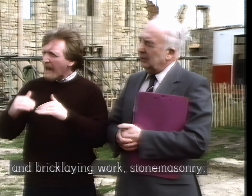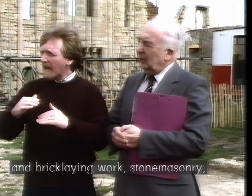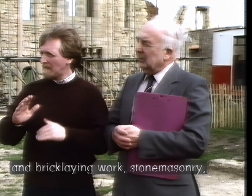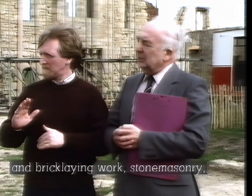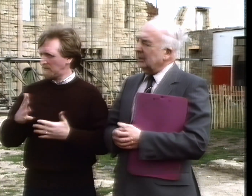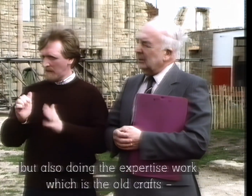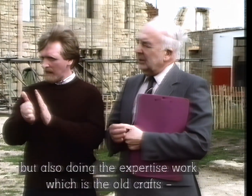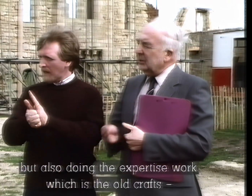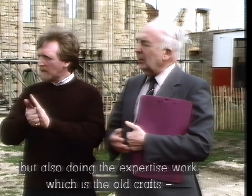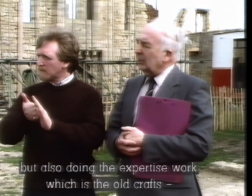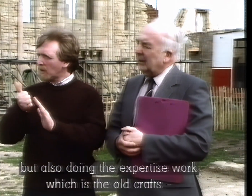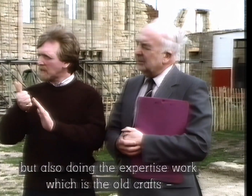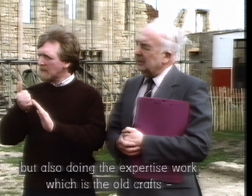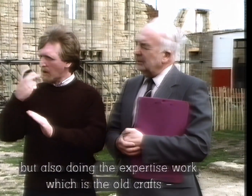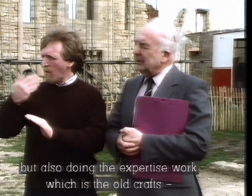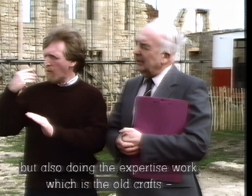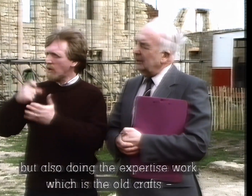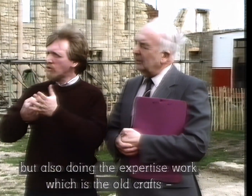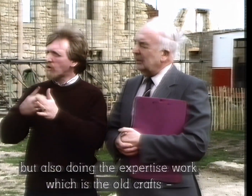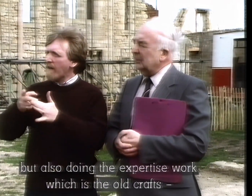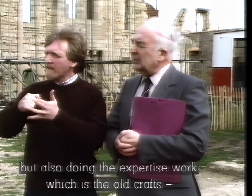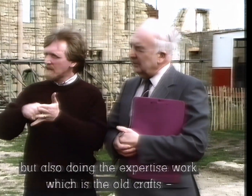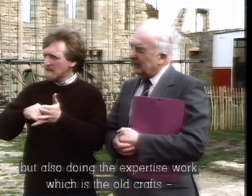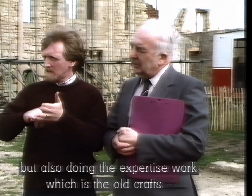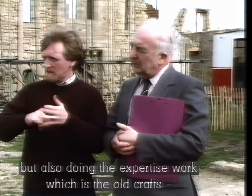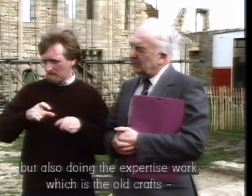which is the old crafts, to retain the old crafts for conservation work.